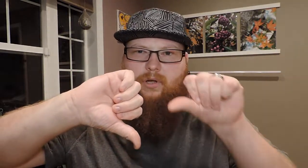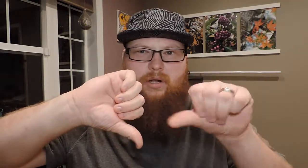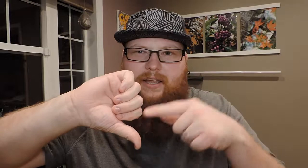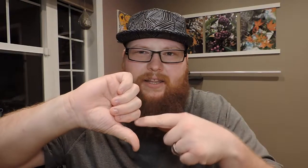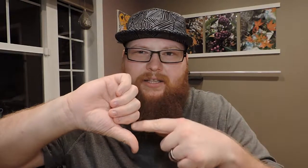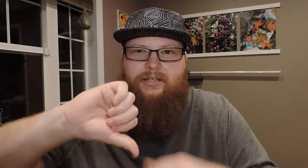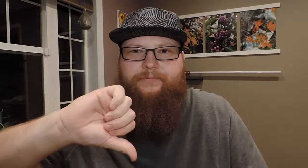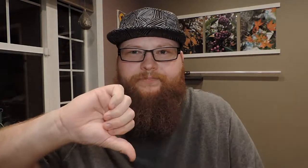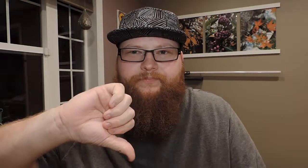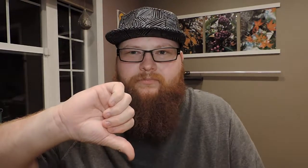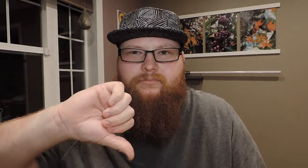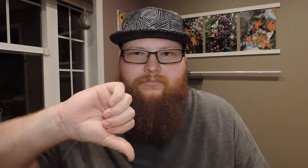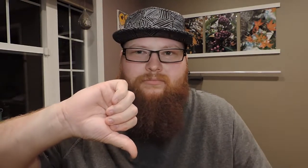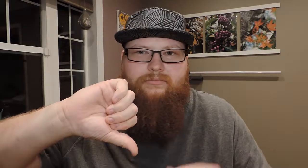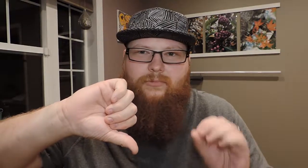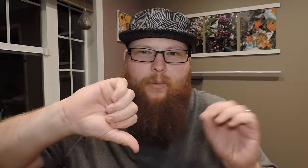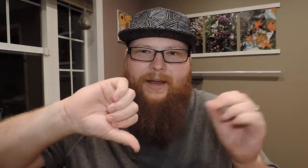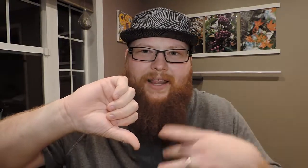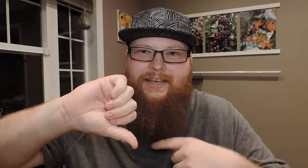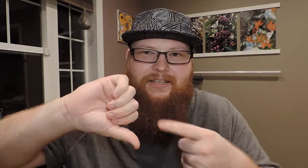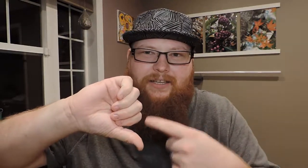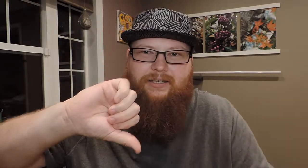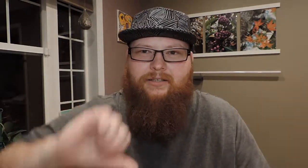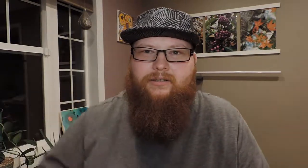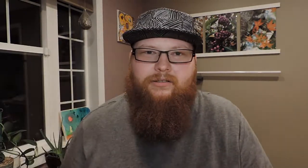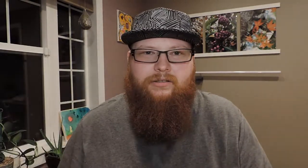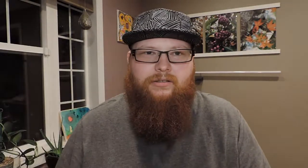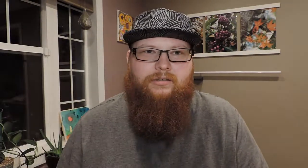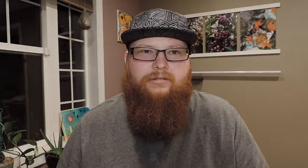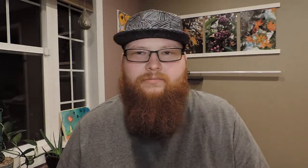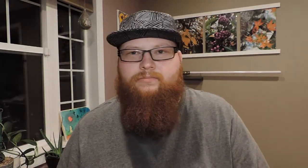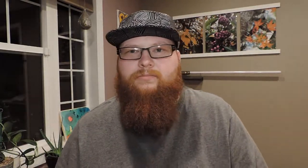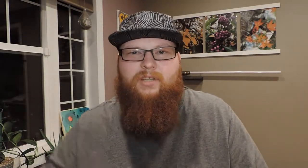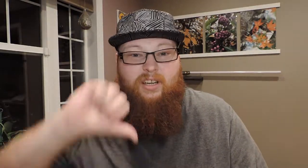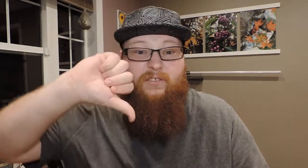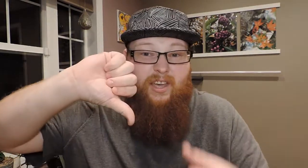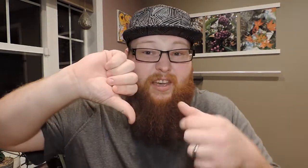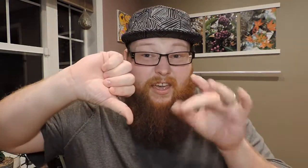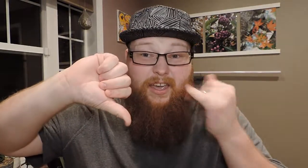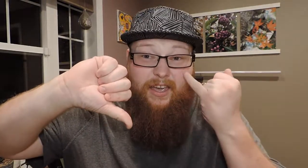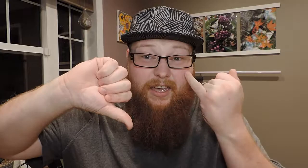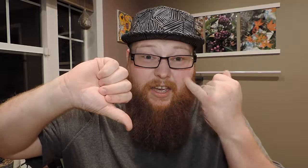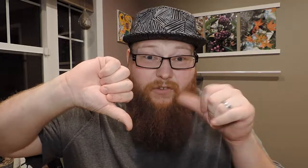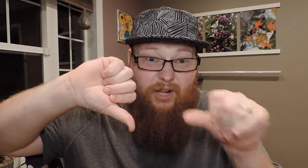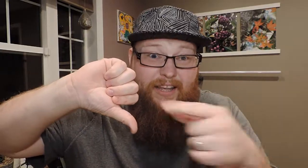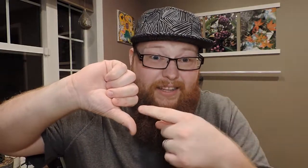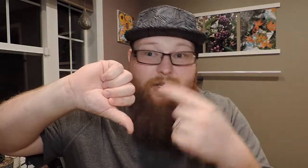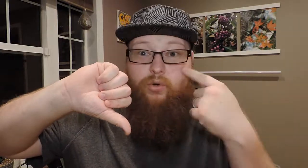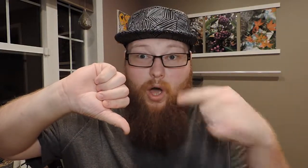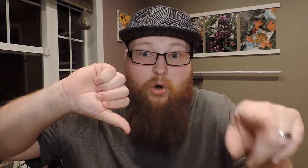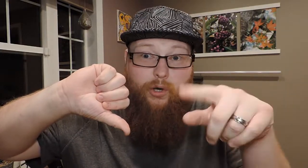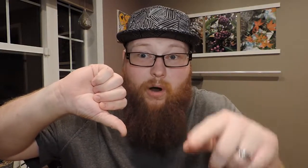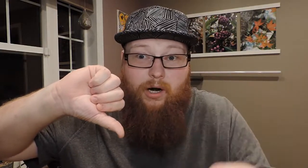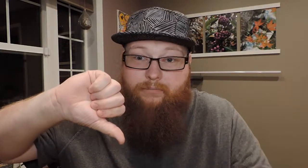don't click this. Nobody likes this. And if, it, if you click this, you know who you are.